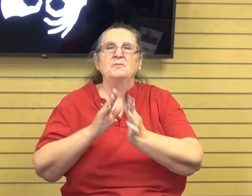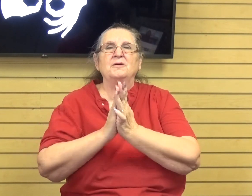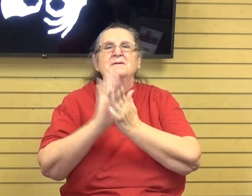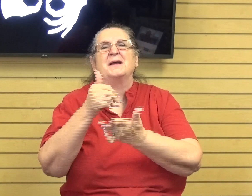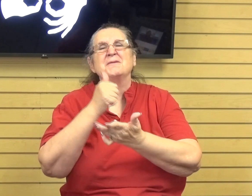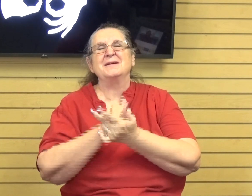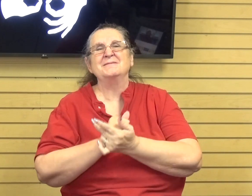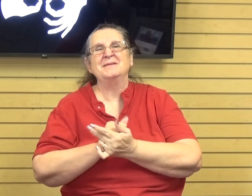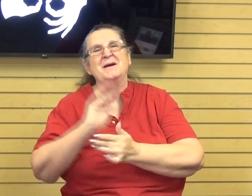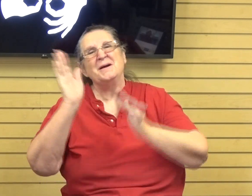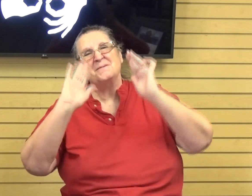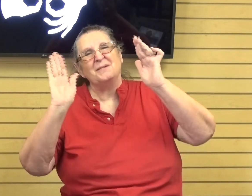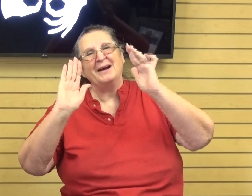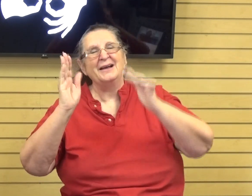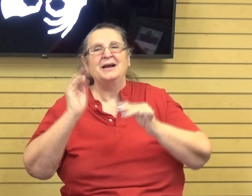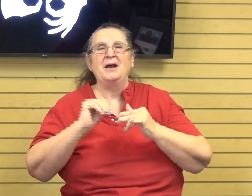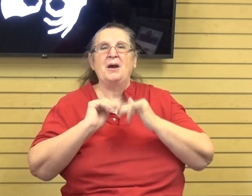All right, bye guys. I hope to see you guys next time.